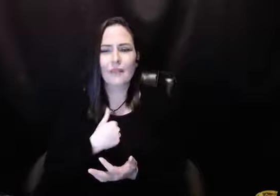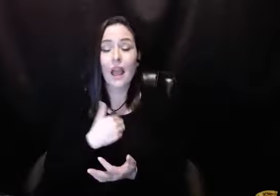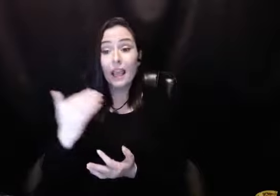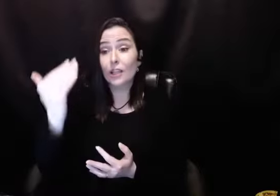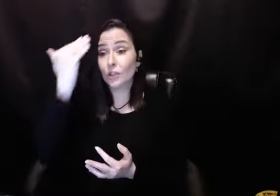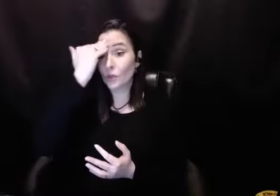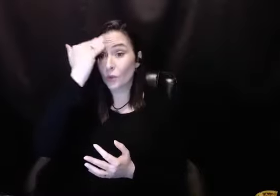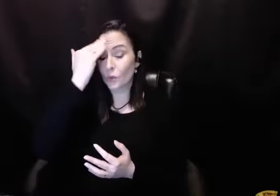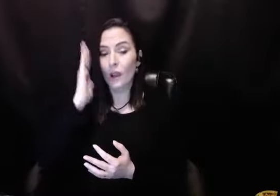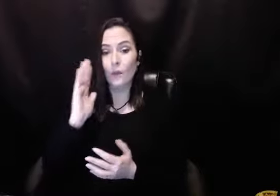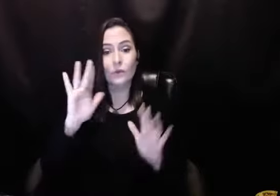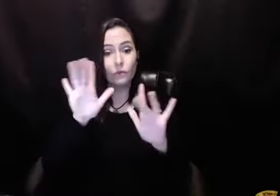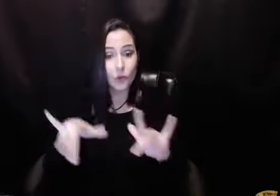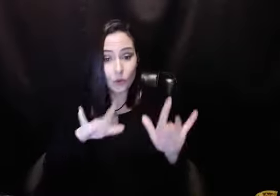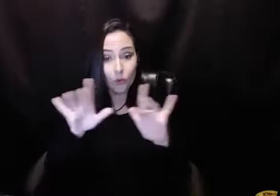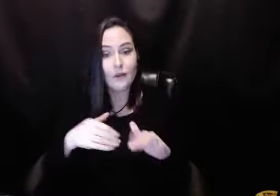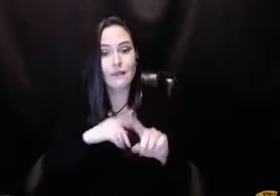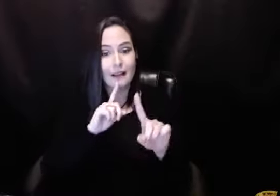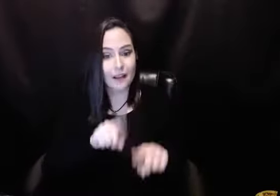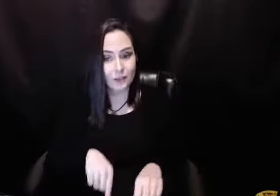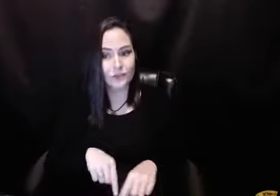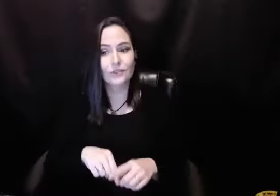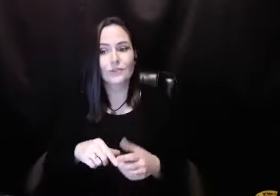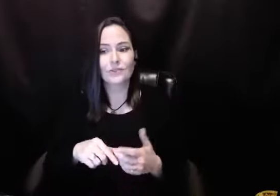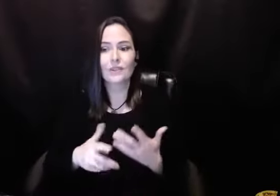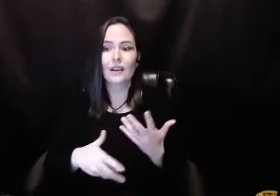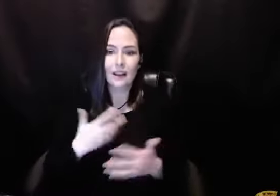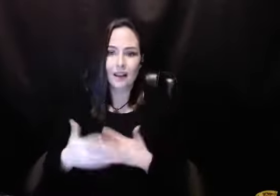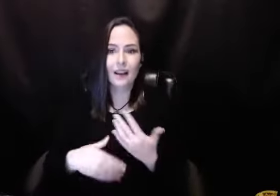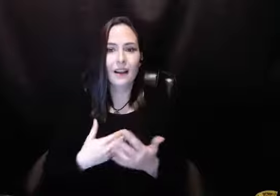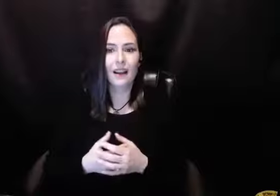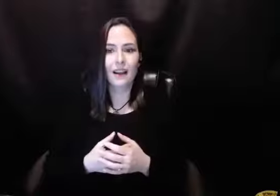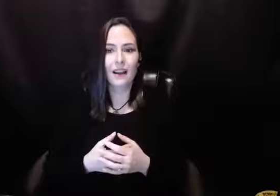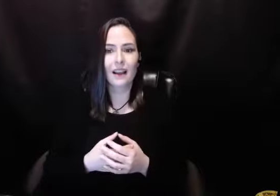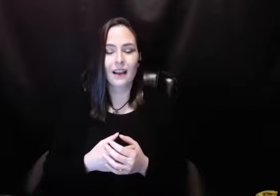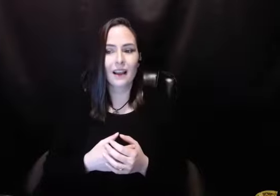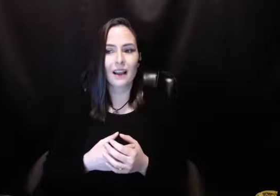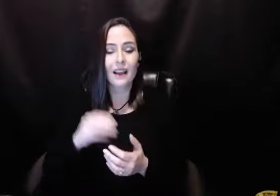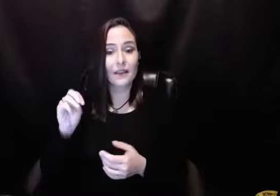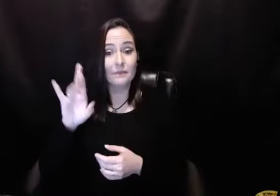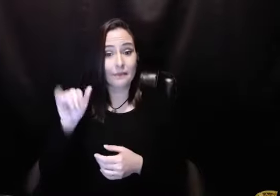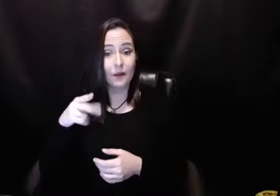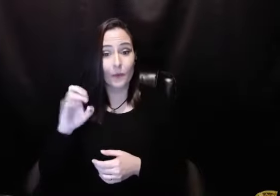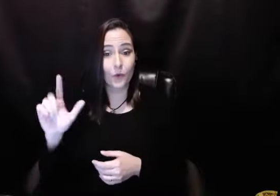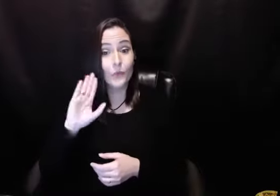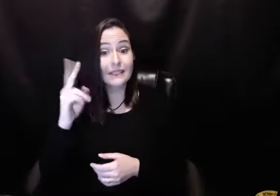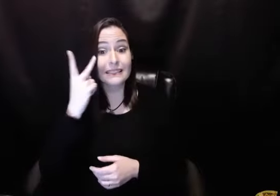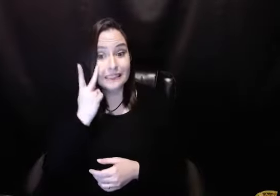strange new sensation of kind of knowing that I was going to record these answers to the questions that I was being